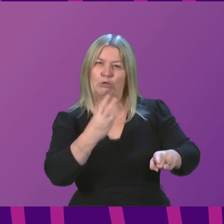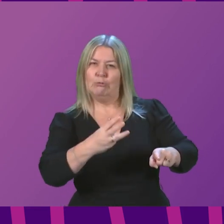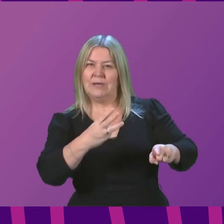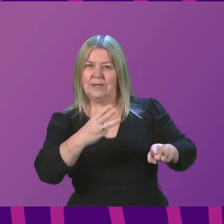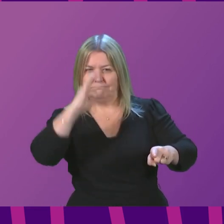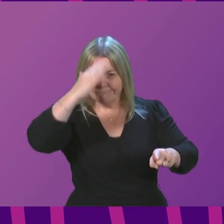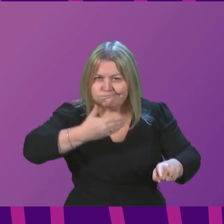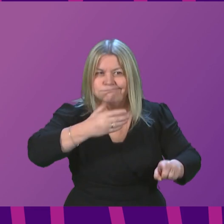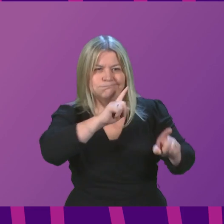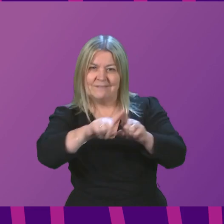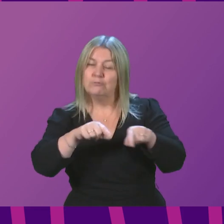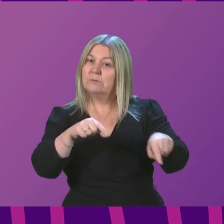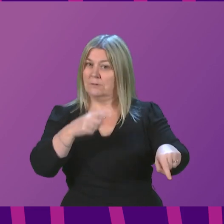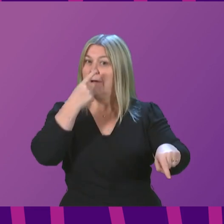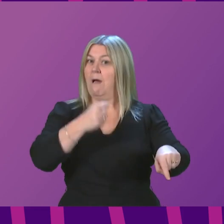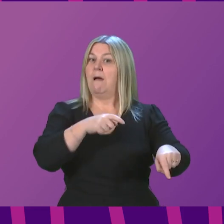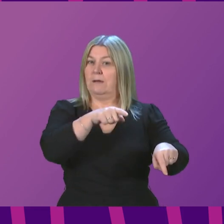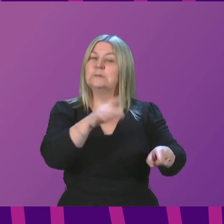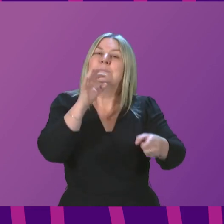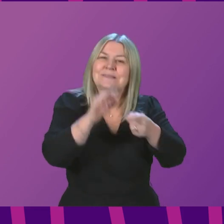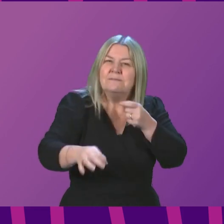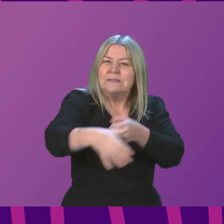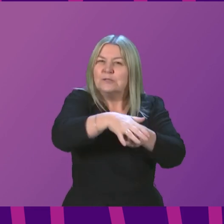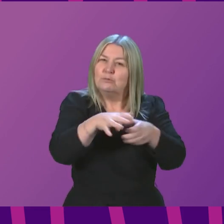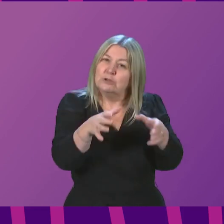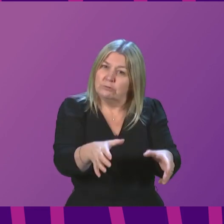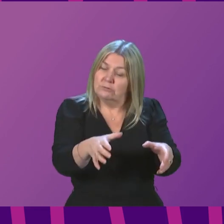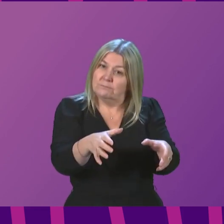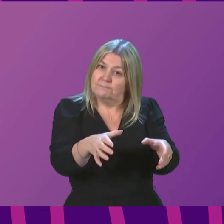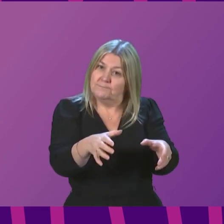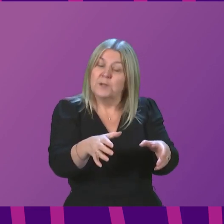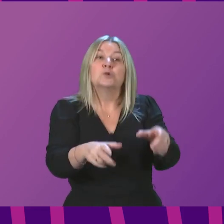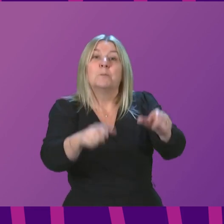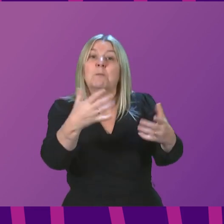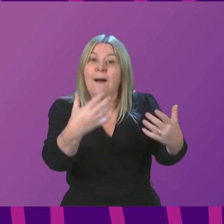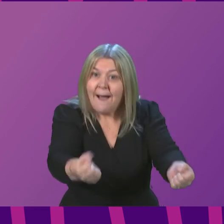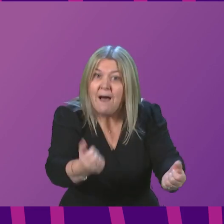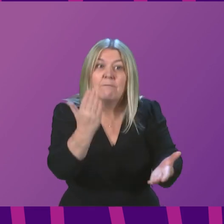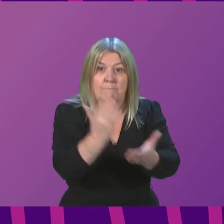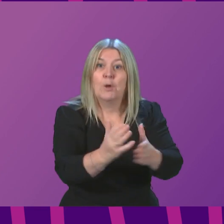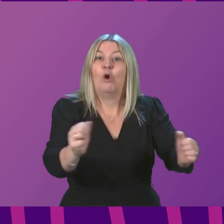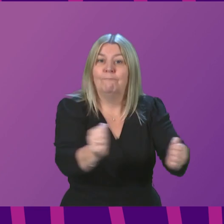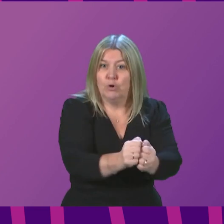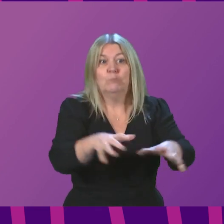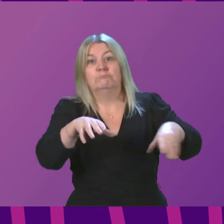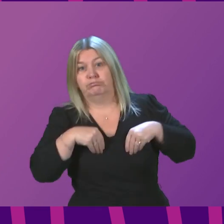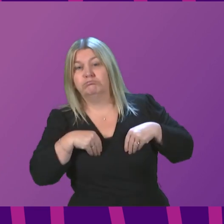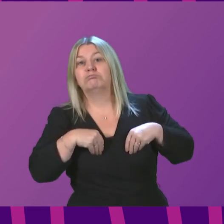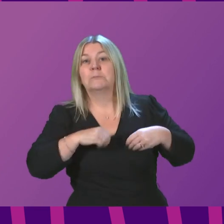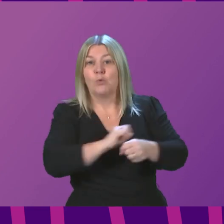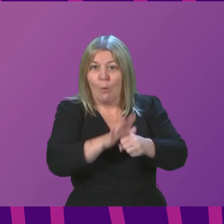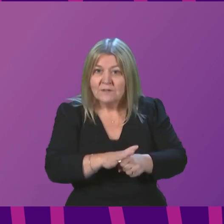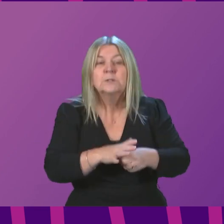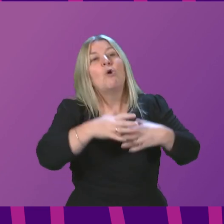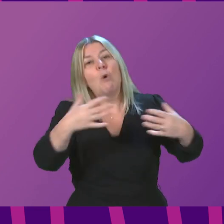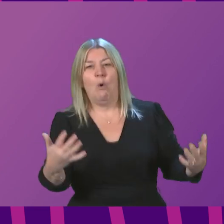masks of similar standards in settings where care is provided to patients with suspected or confirmed COVID-19. The Health and Safety Executive